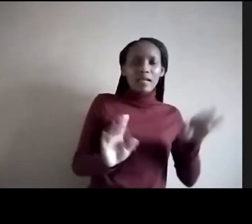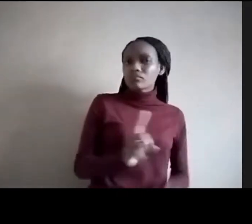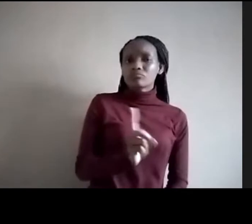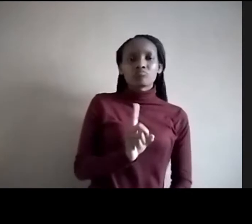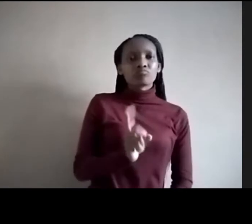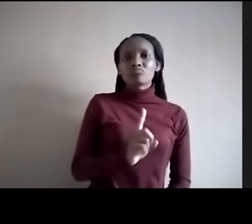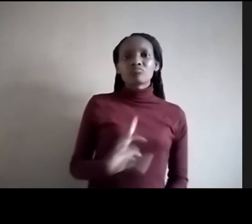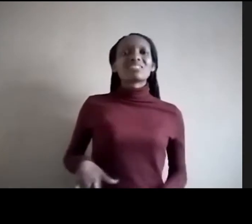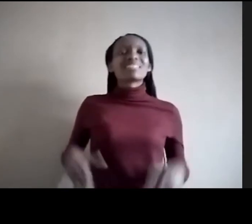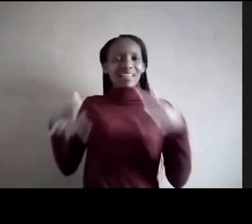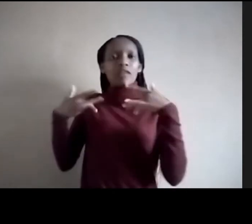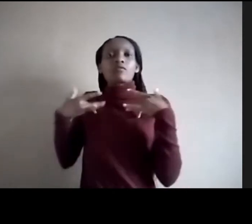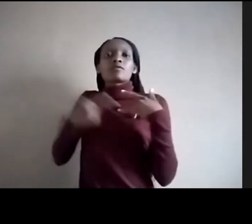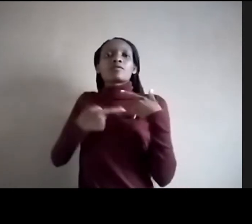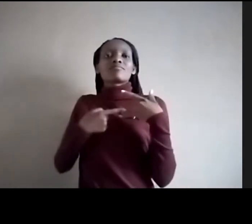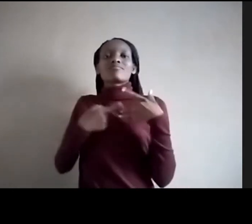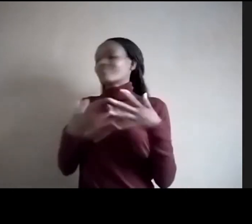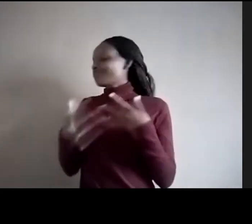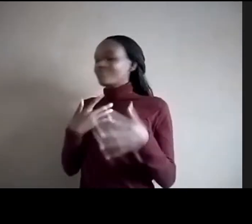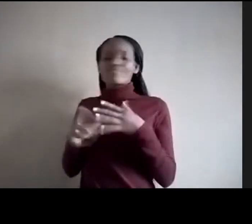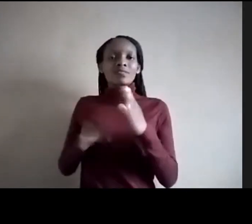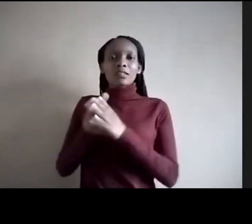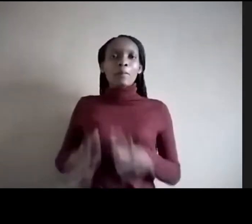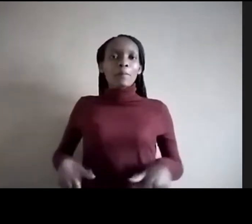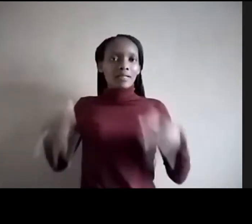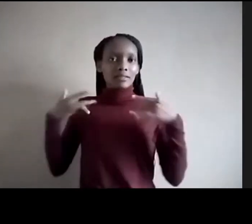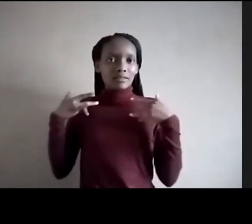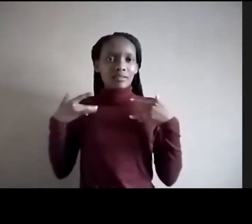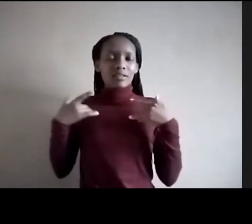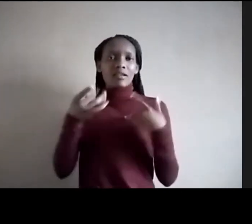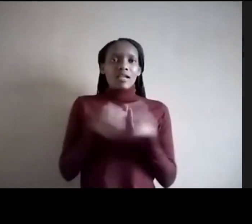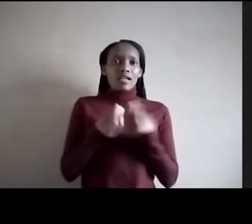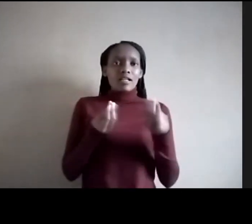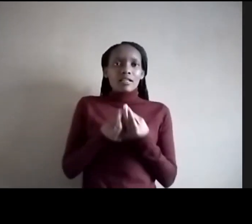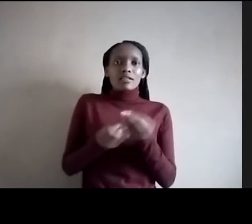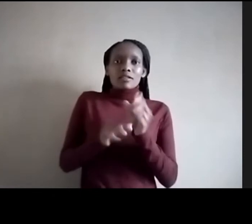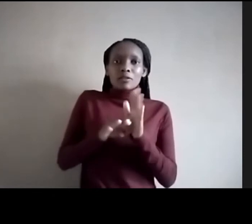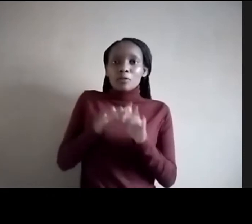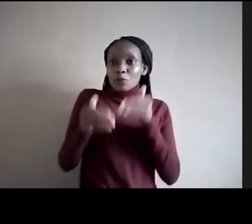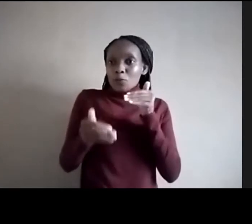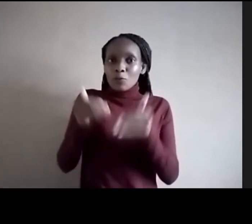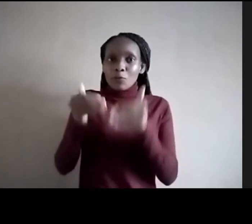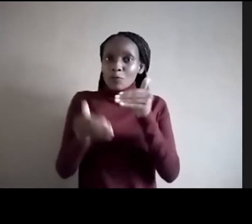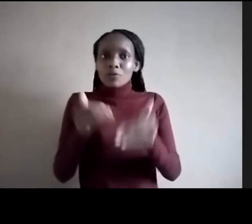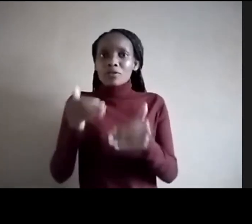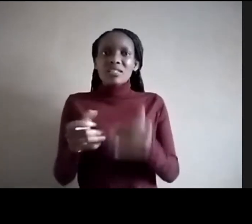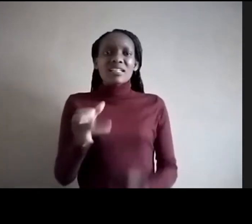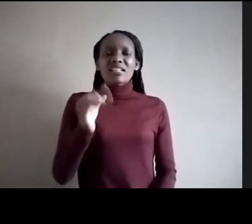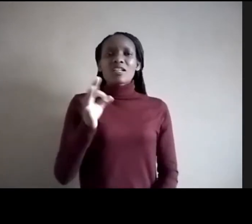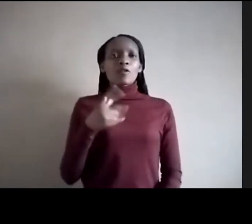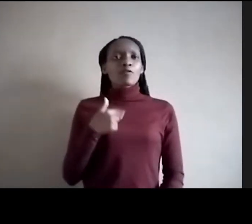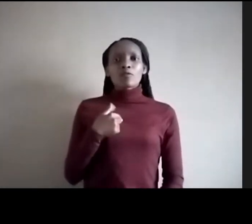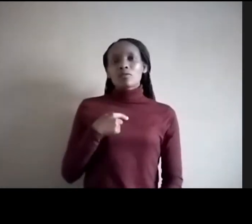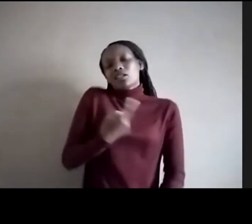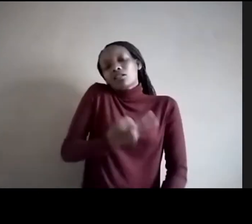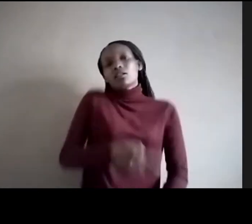life philosophy. It's the continuity of things. Otherwise, they never continue if we simply accept that they have happened